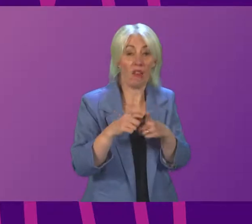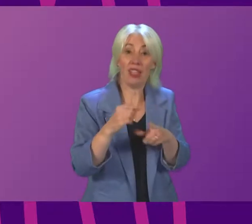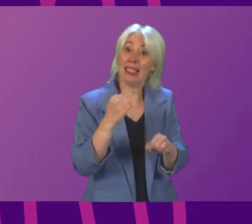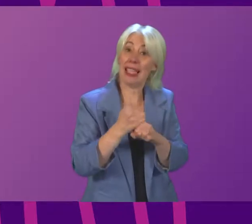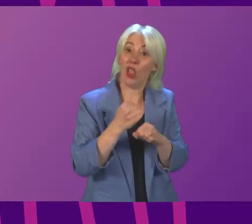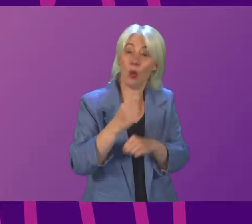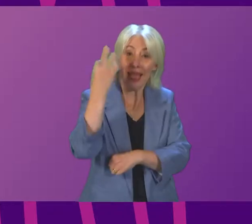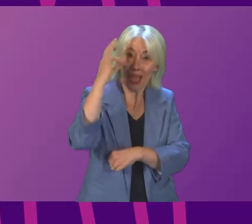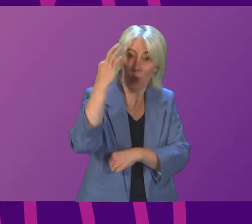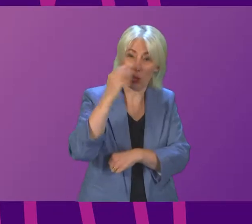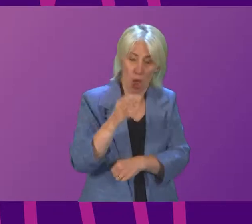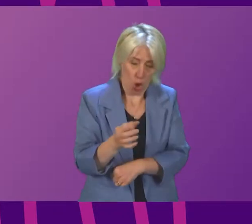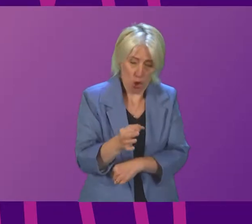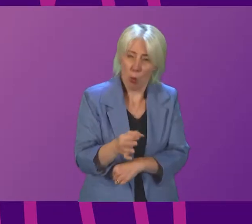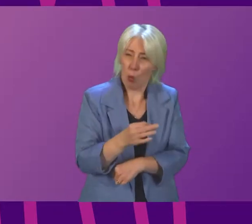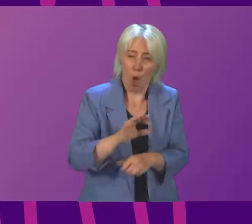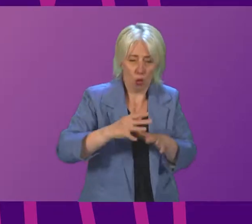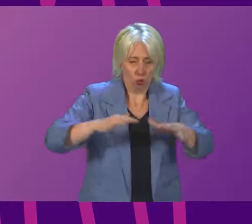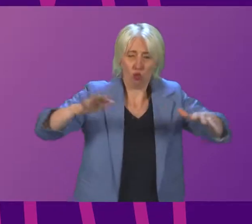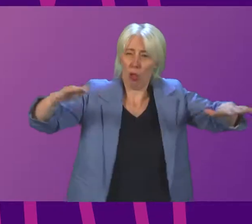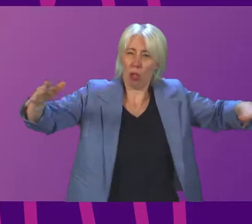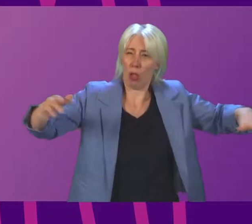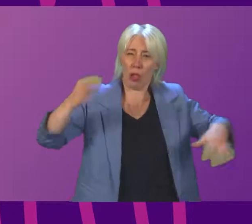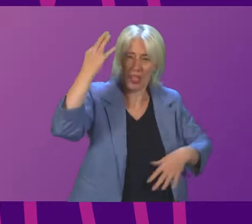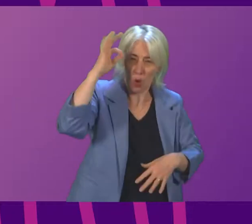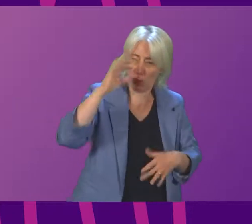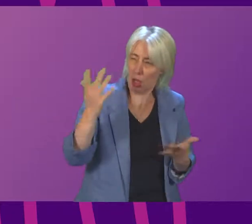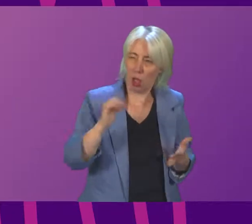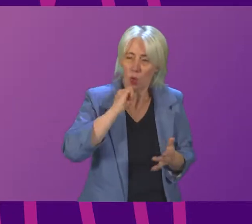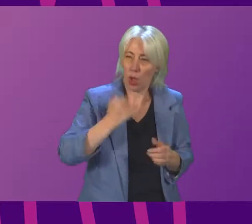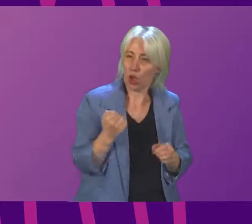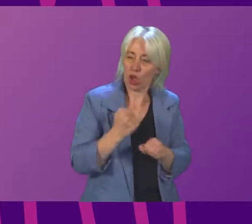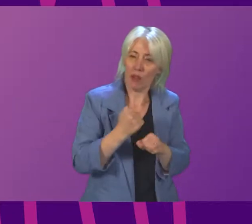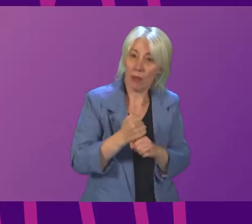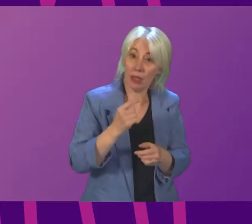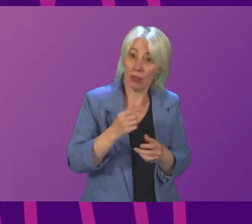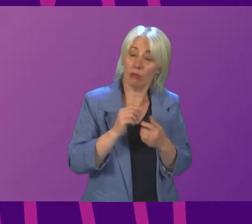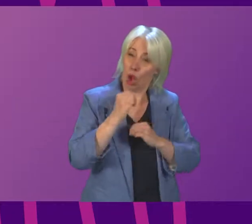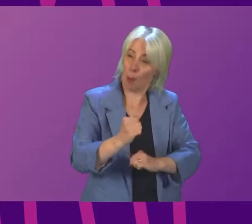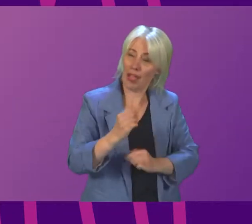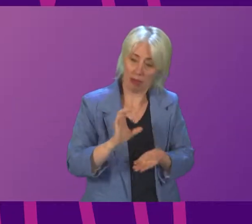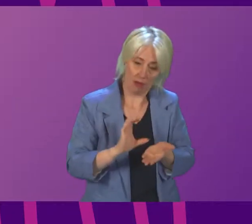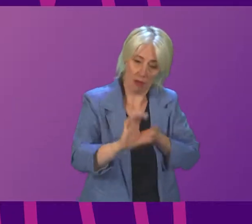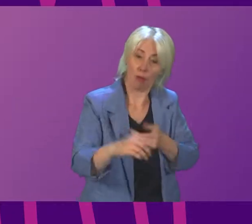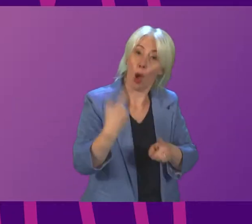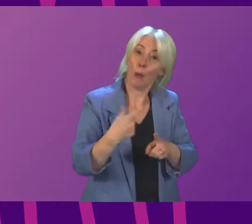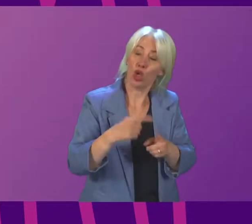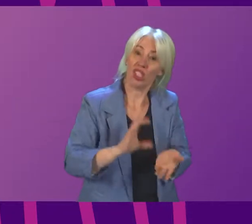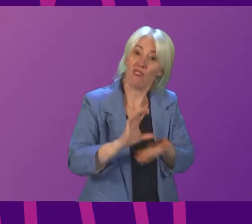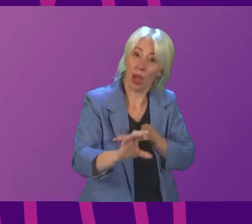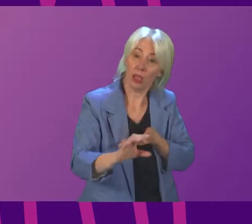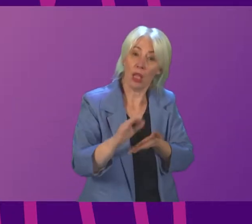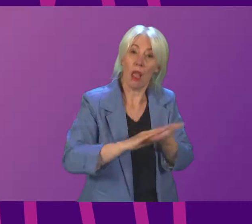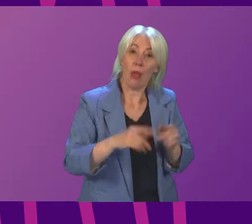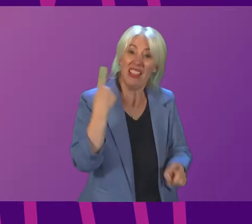Minister will know, are a small rural authority. So, will the Scottish Government commit to helping provide emergency funds to allow these